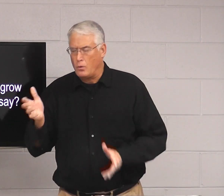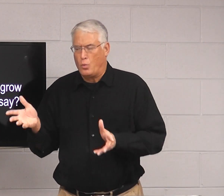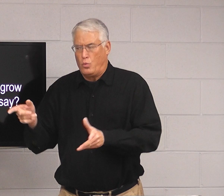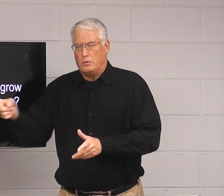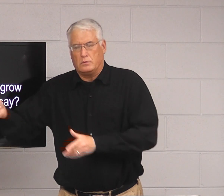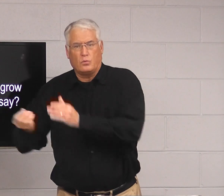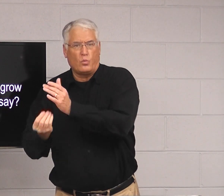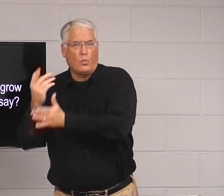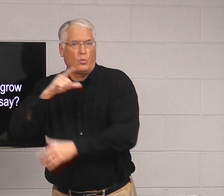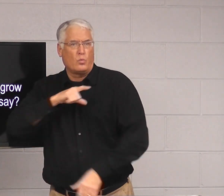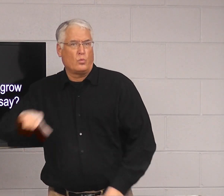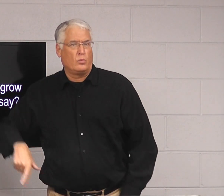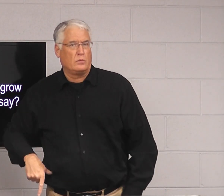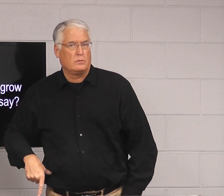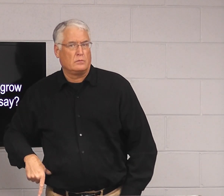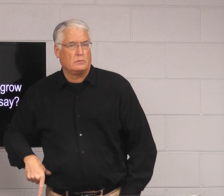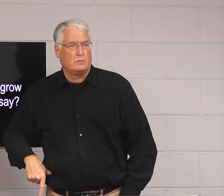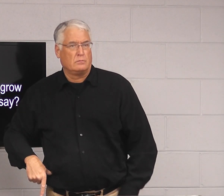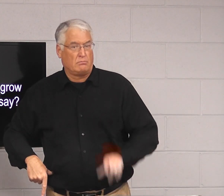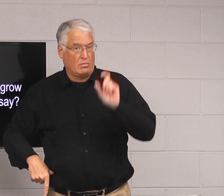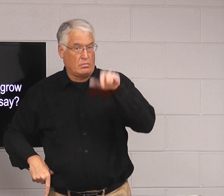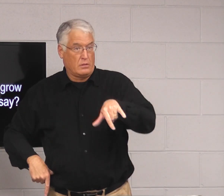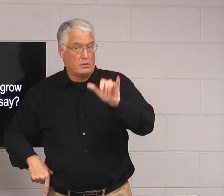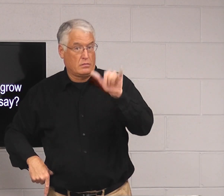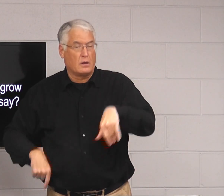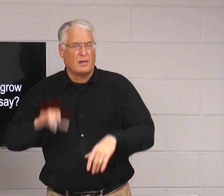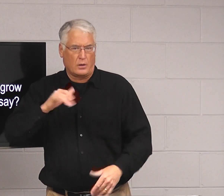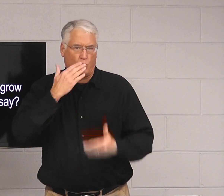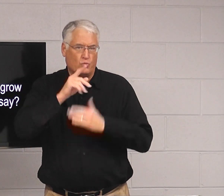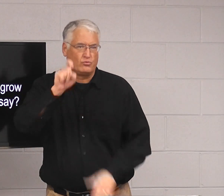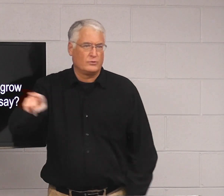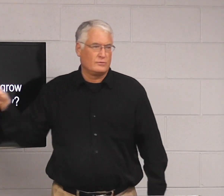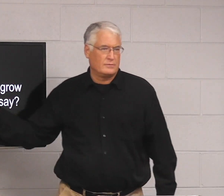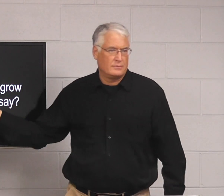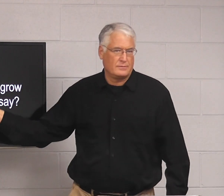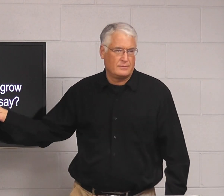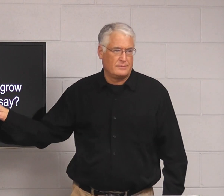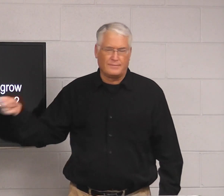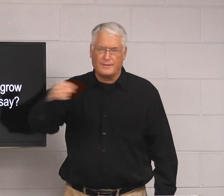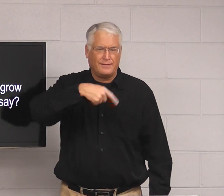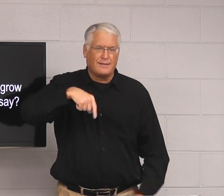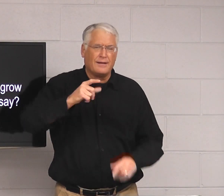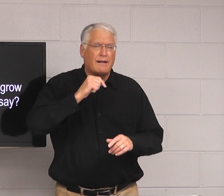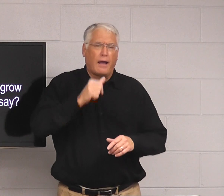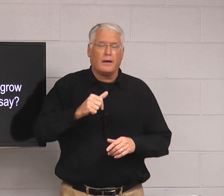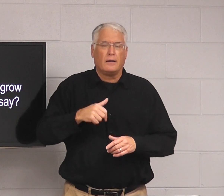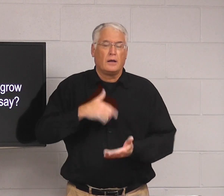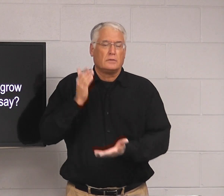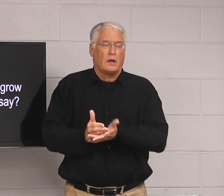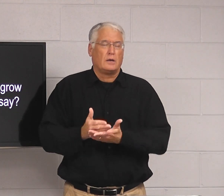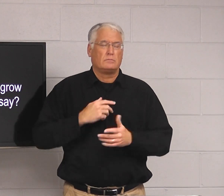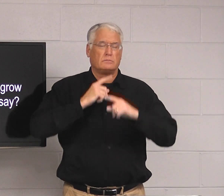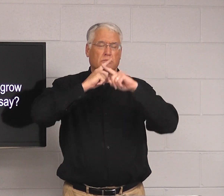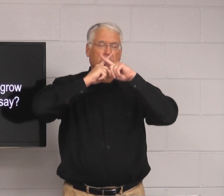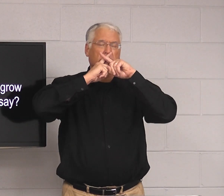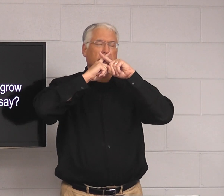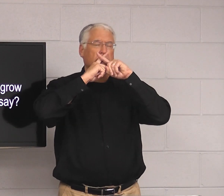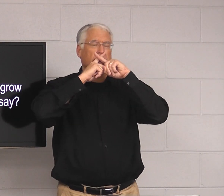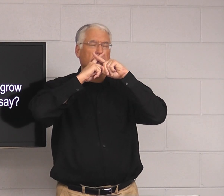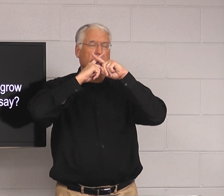So if I say something, am I encouraging them to grow in the Lord? That's what they're asking. Not just to